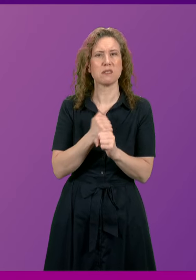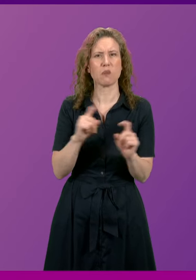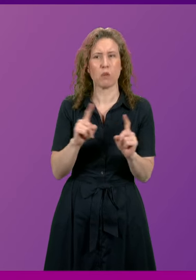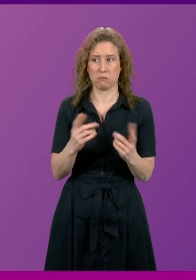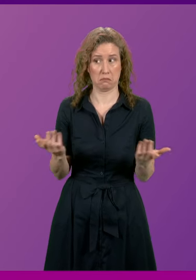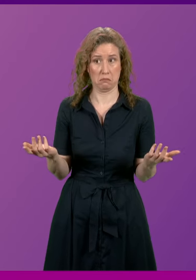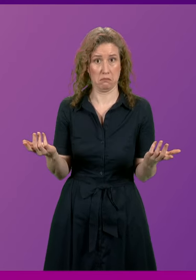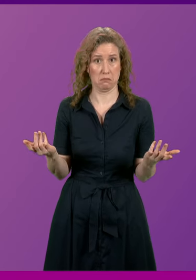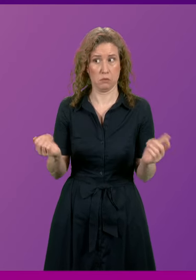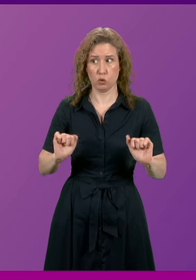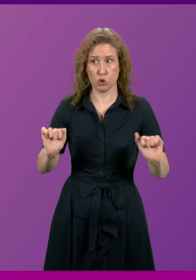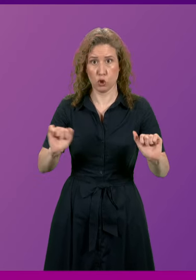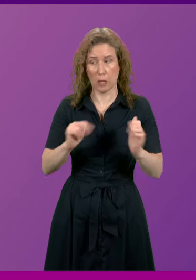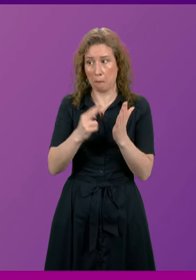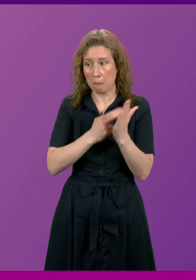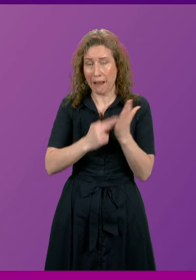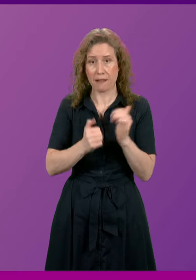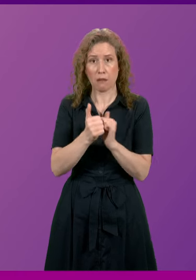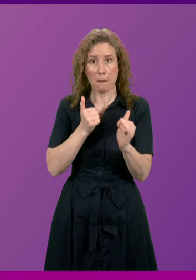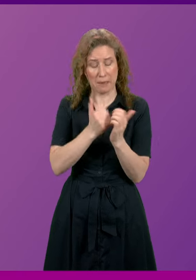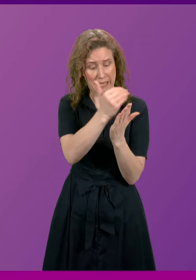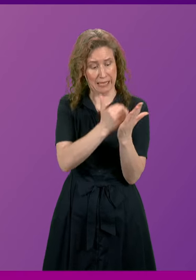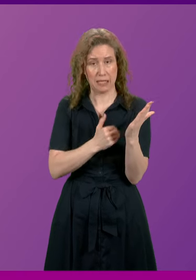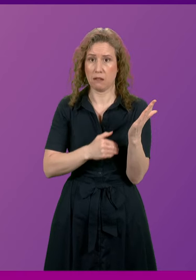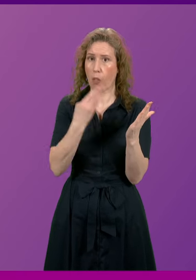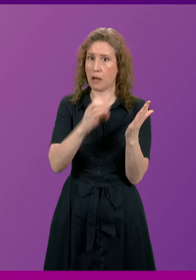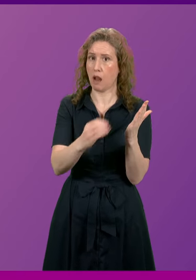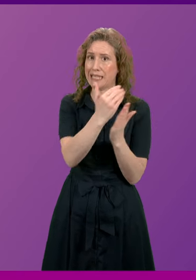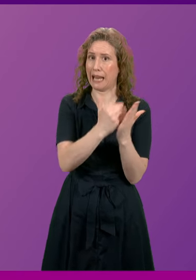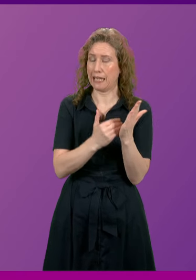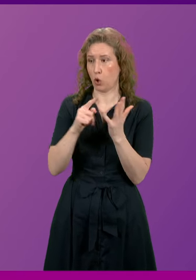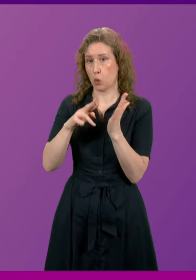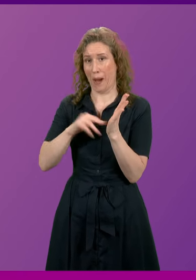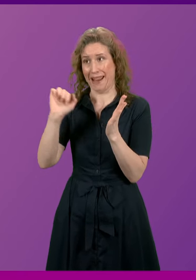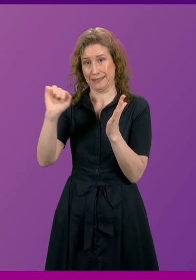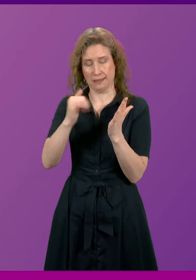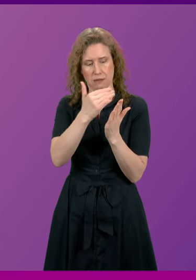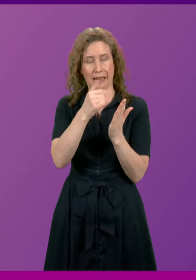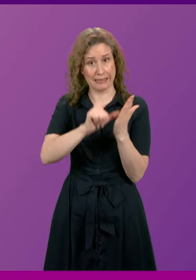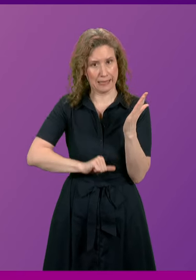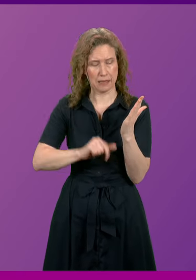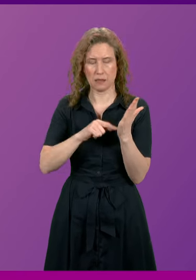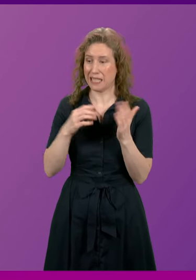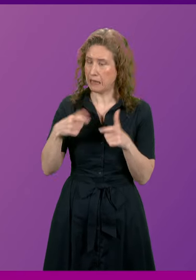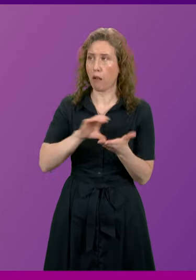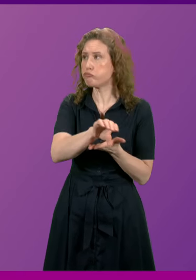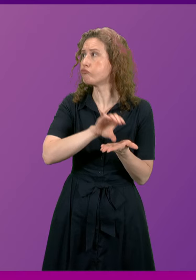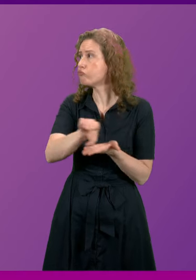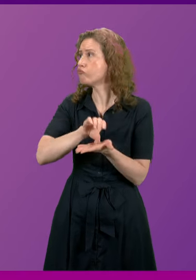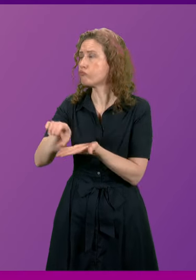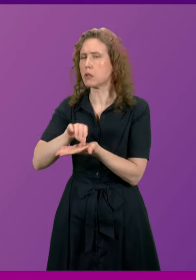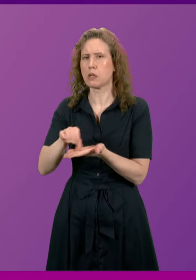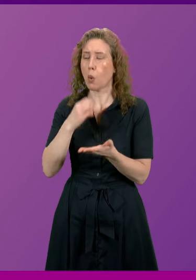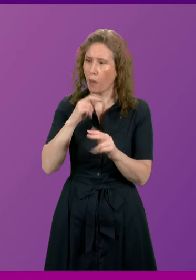taken this action to ban companies on the UN's list of complicit companies from receiving grants. So will the First Minister